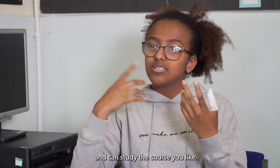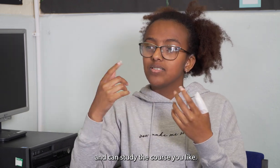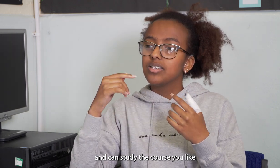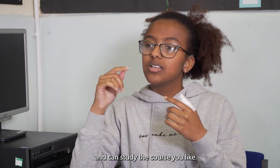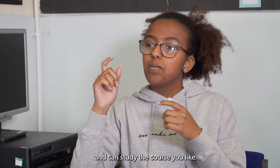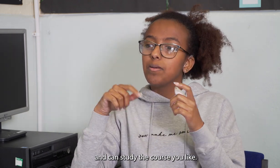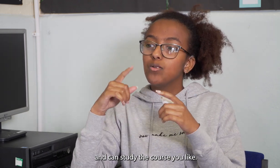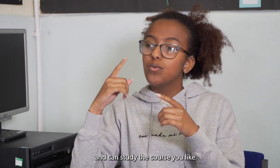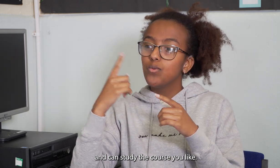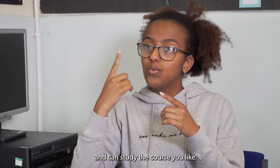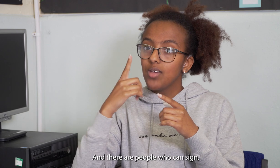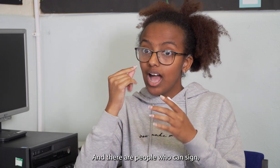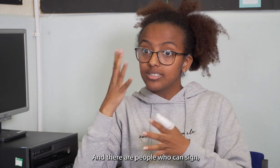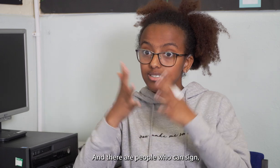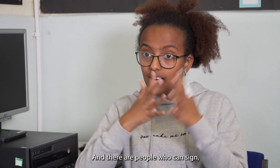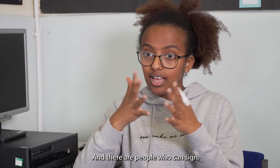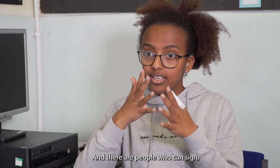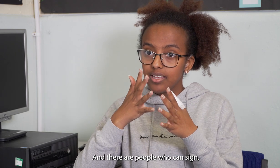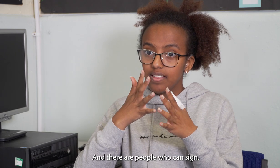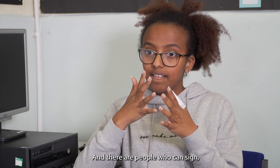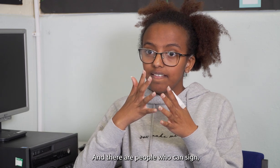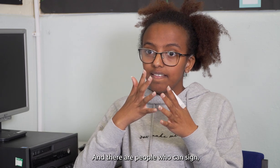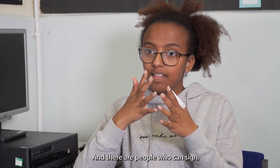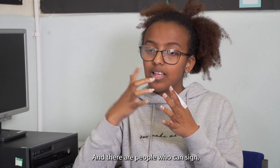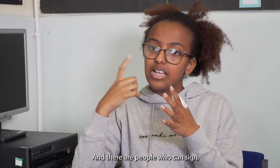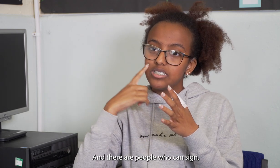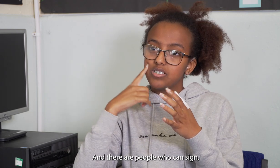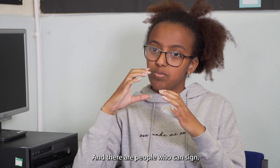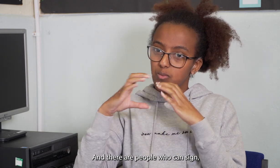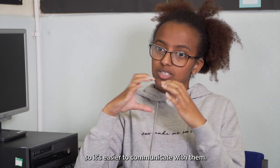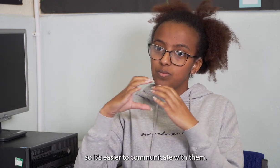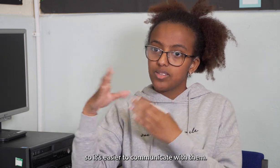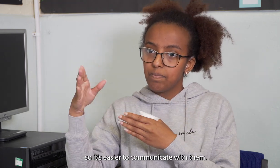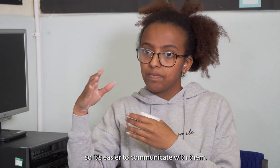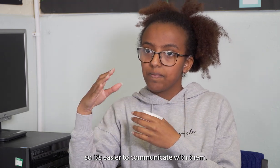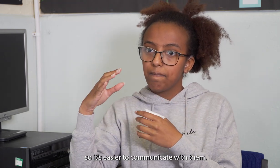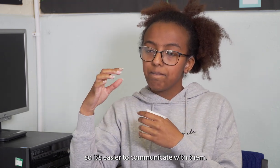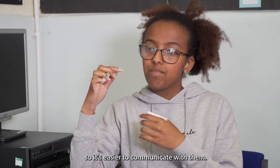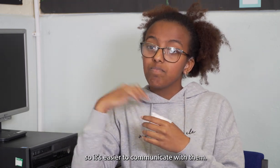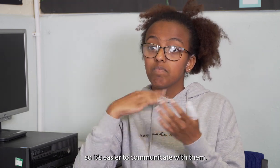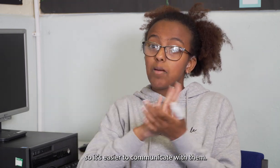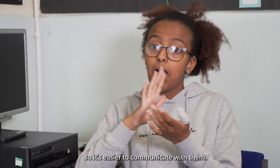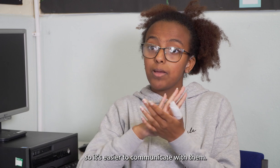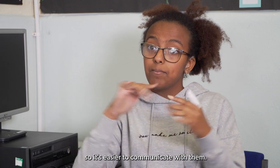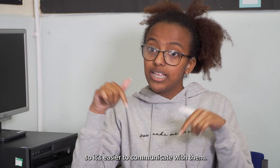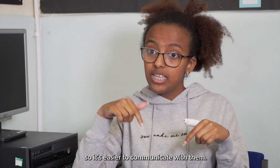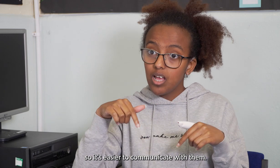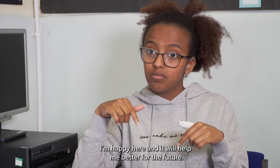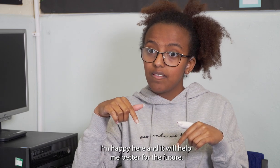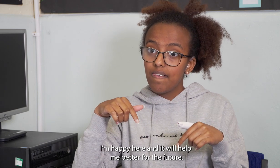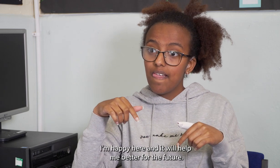and there are people who can sign. So, it's easier to communicate with them.